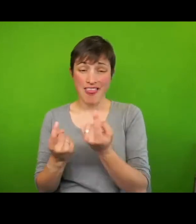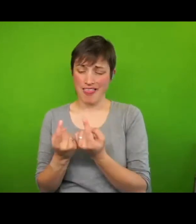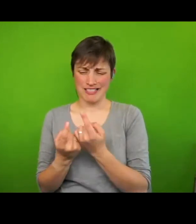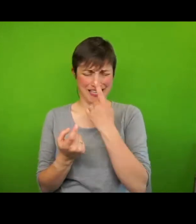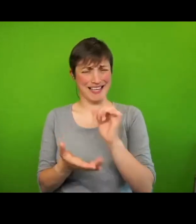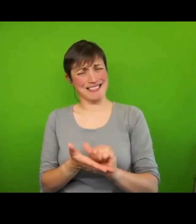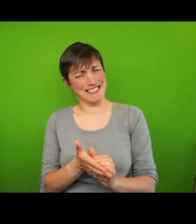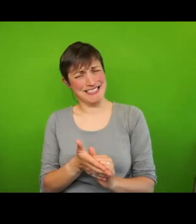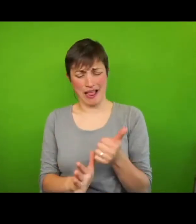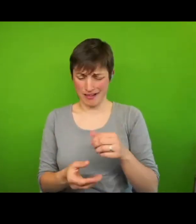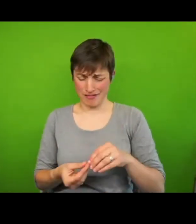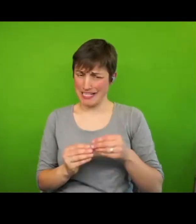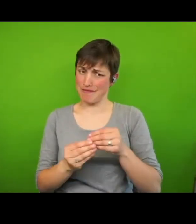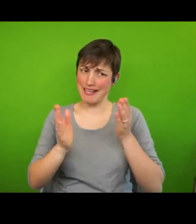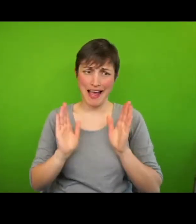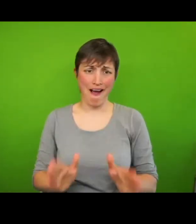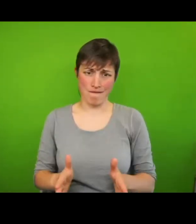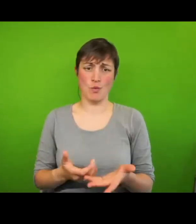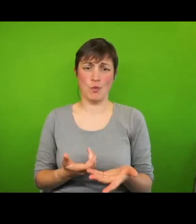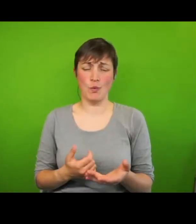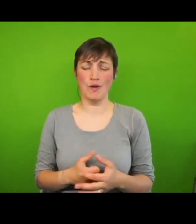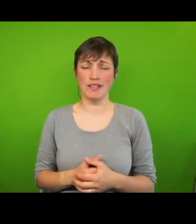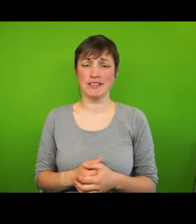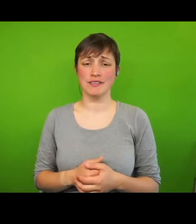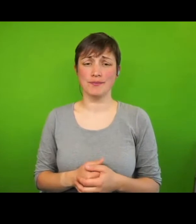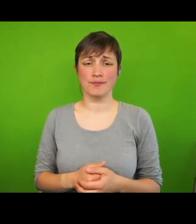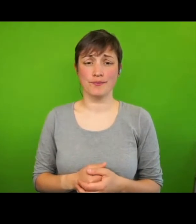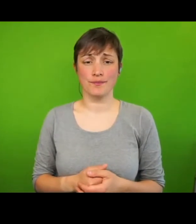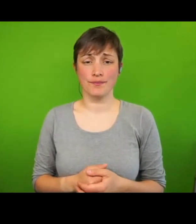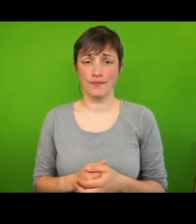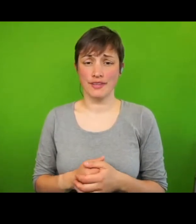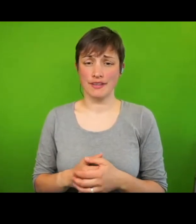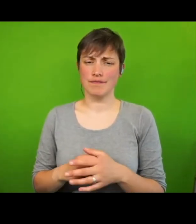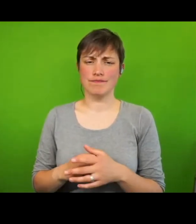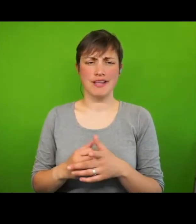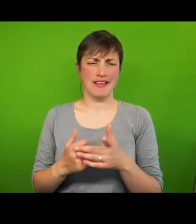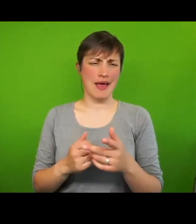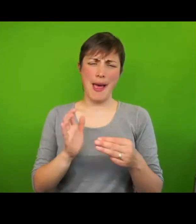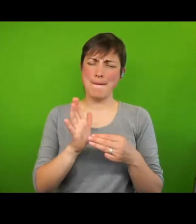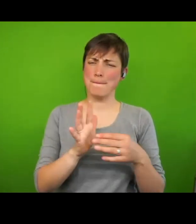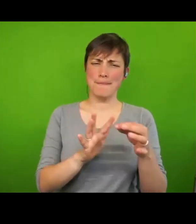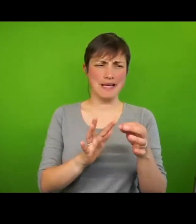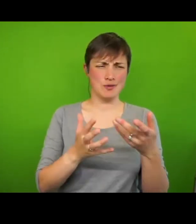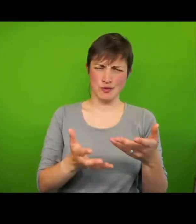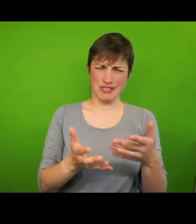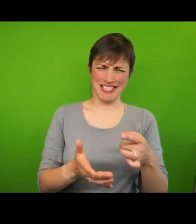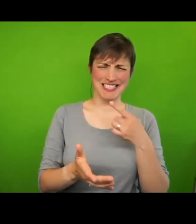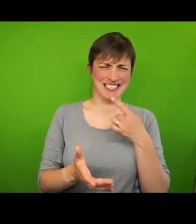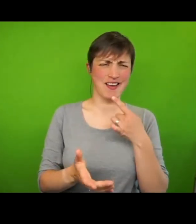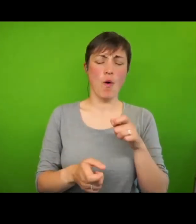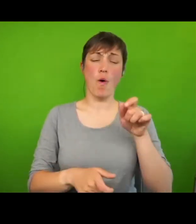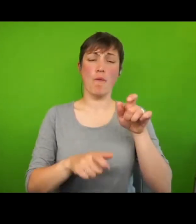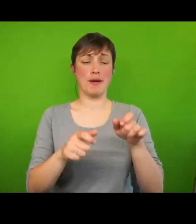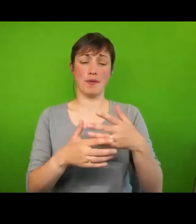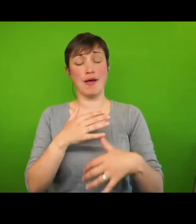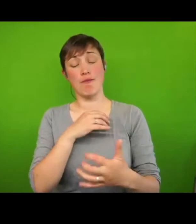creativity. And just note on that, the MP who suggests that we just need to teach people in poverty how to cook